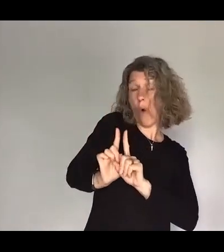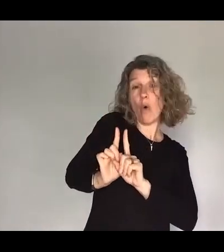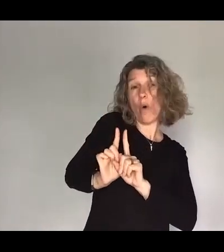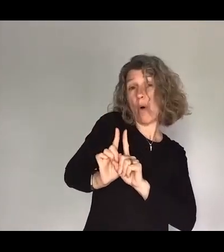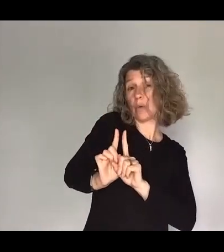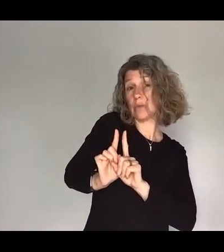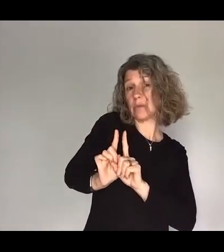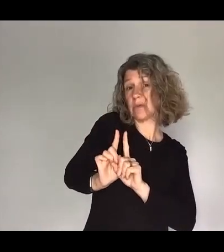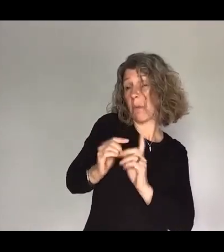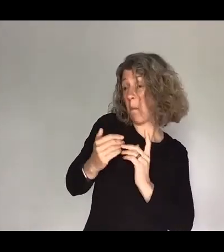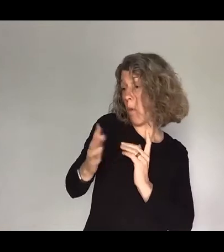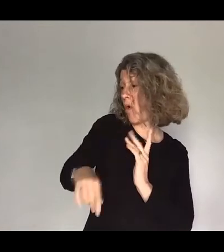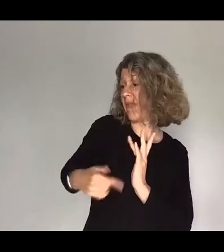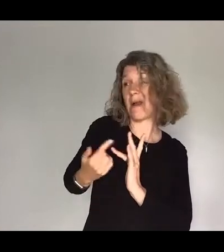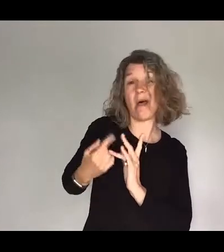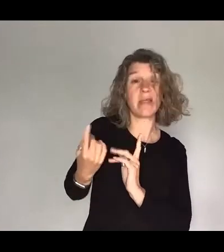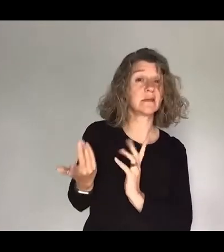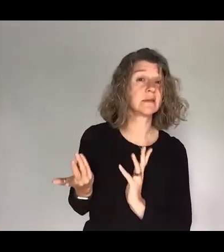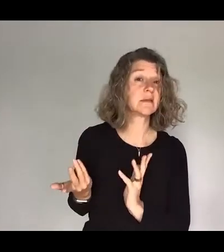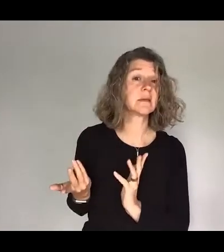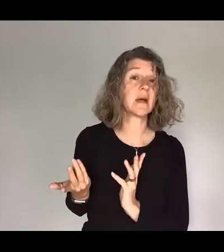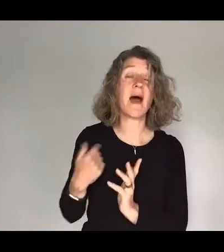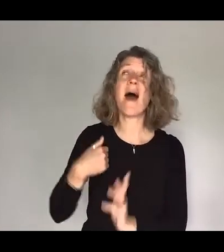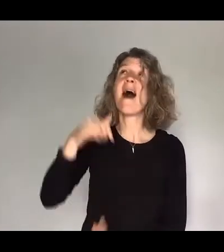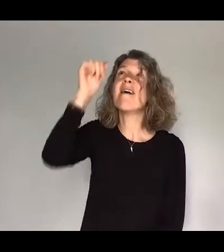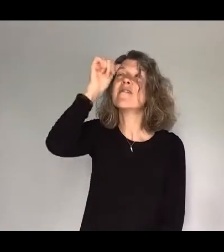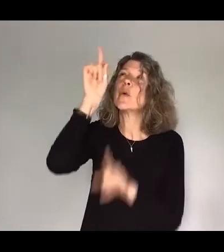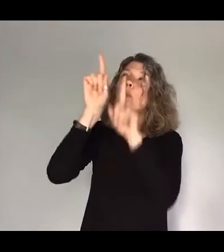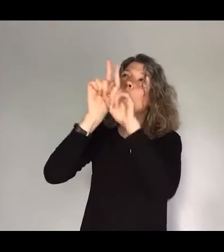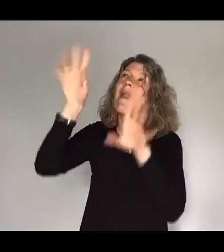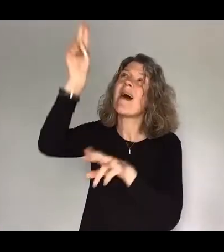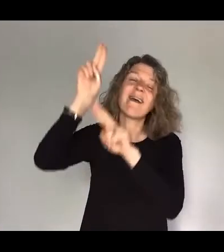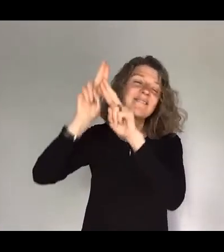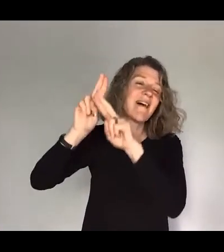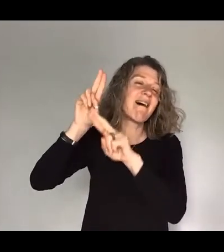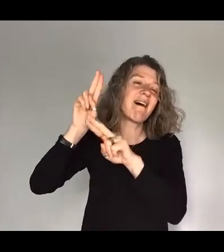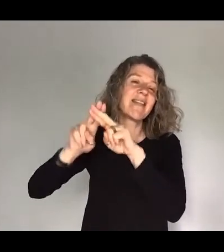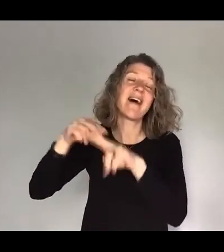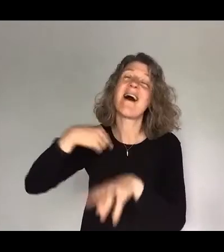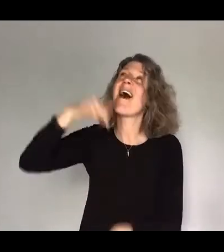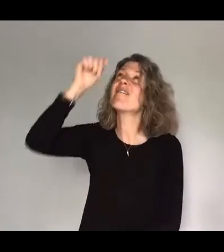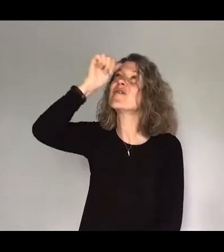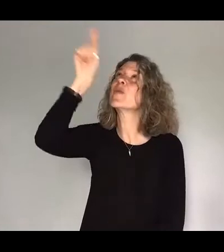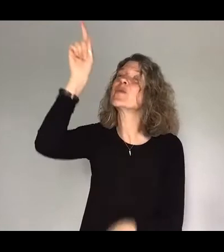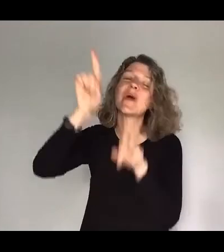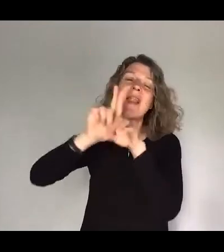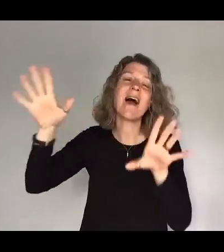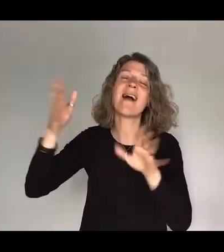I have known you as a father I have you as a